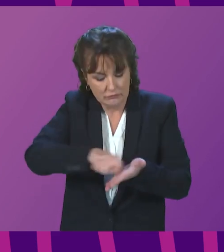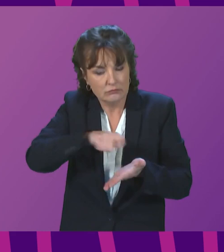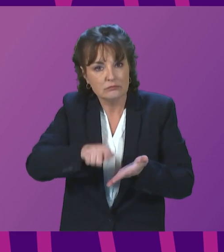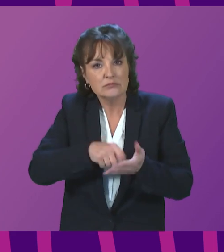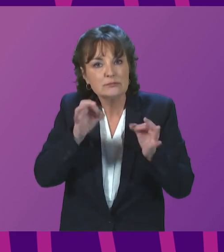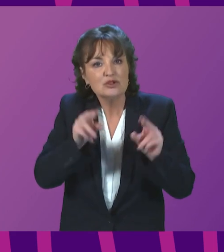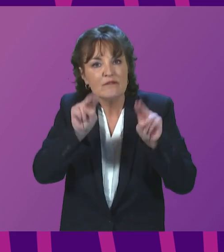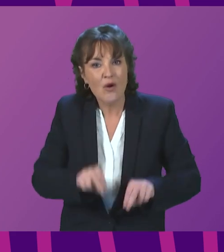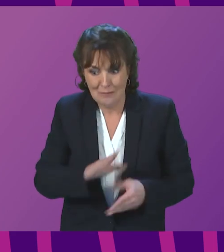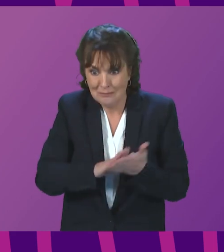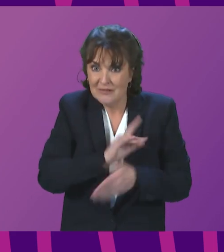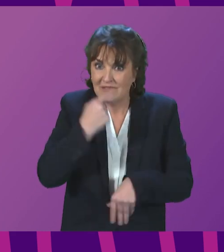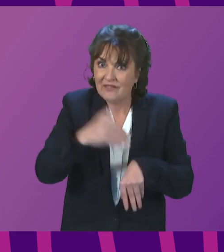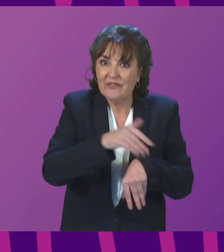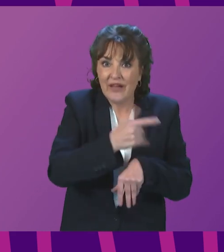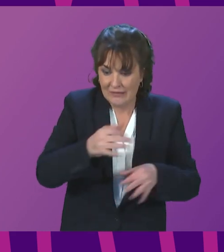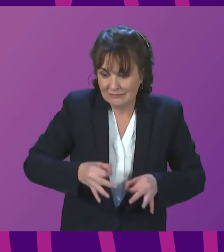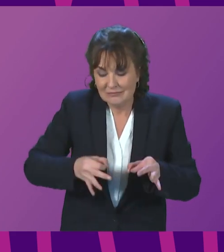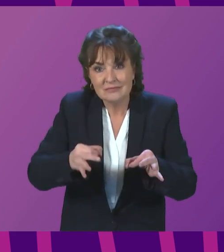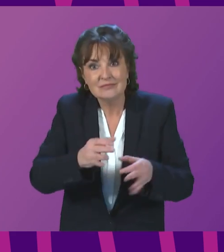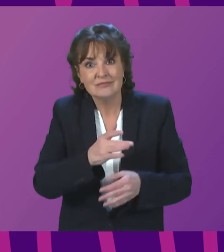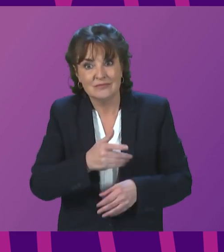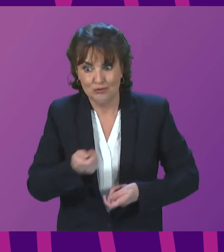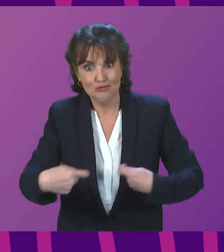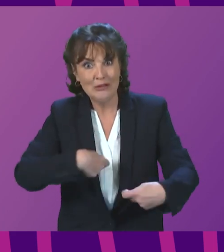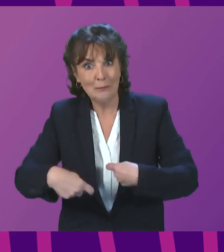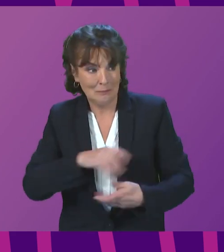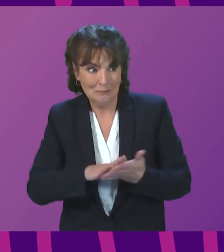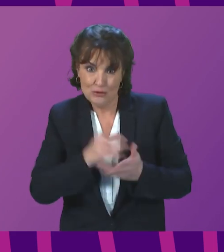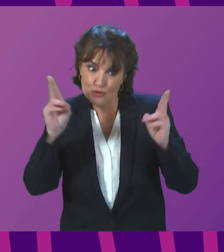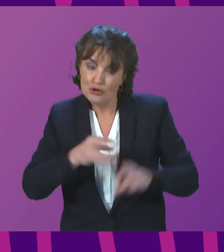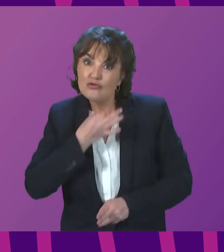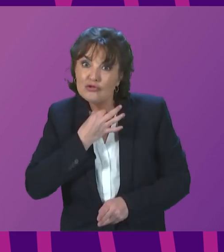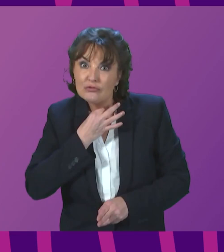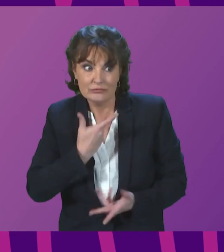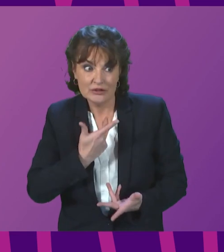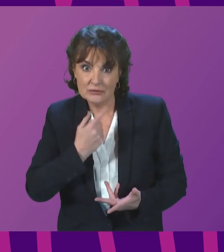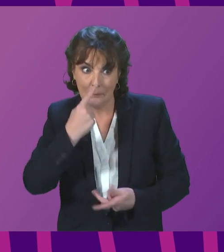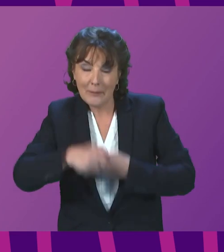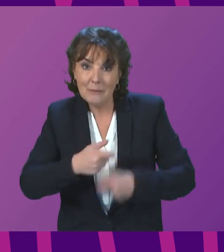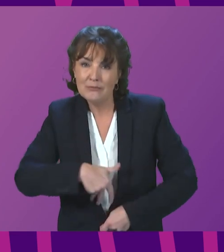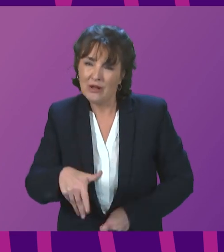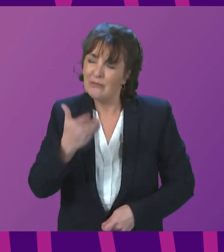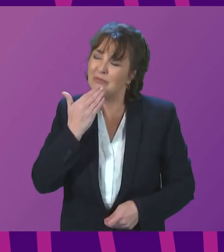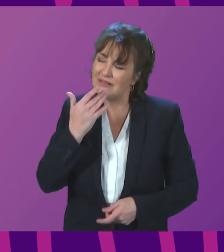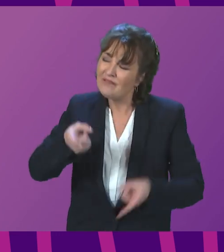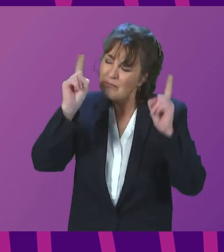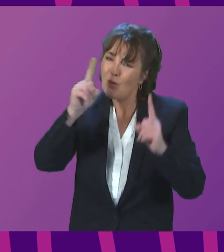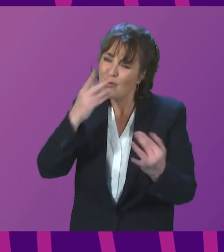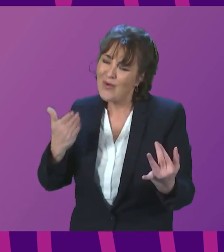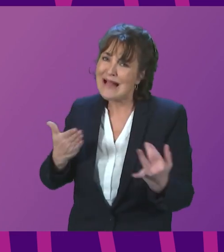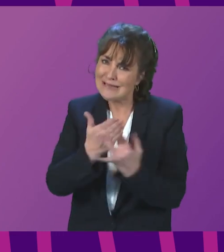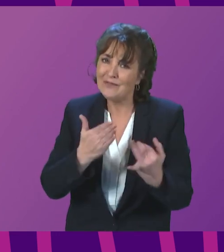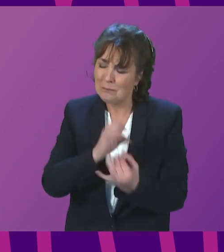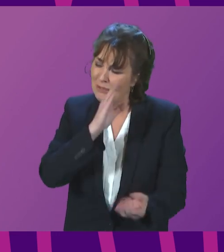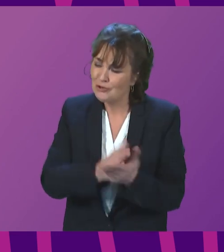delay to treatment which is reducing the chances of women falling pregnant. Will the First Minister intervene to ensure that IVF